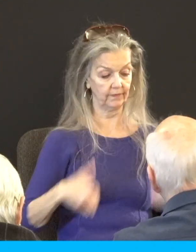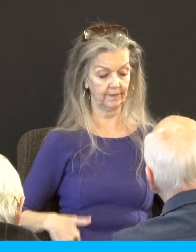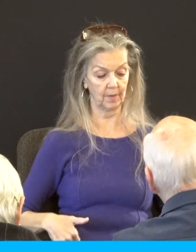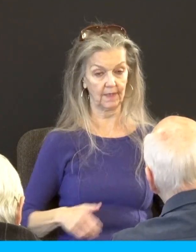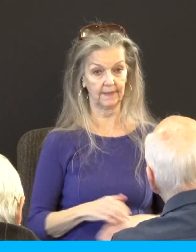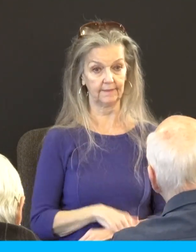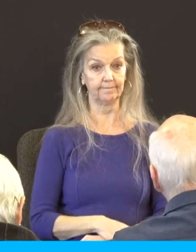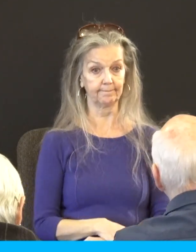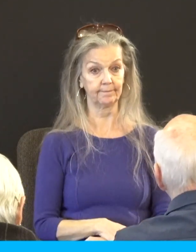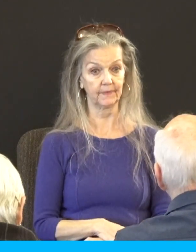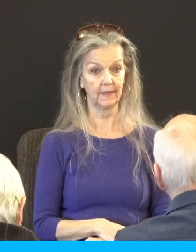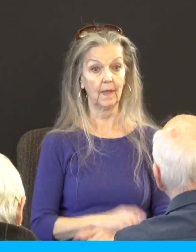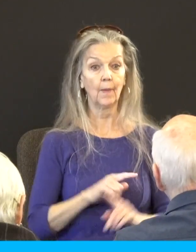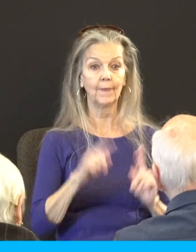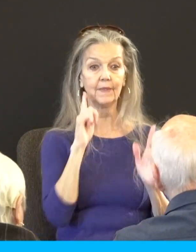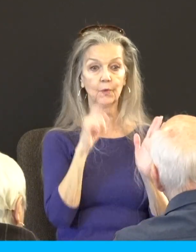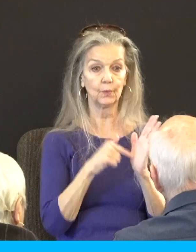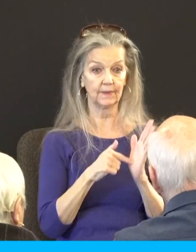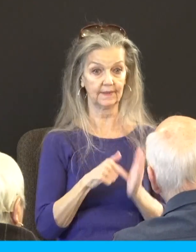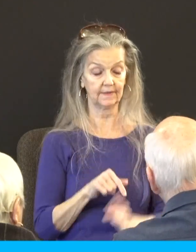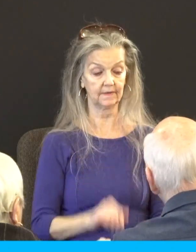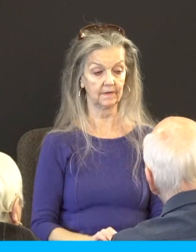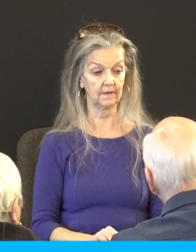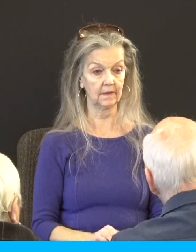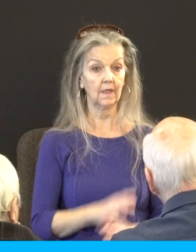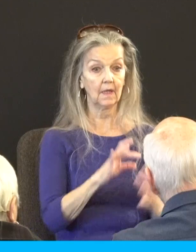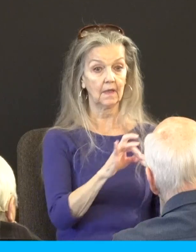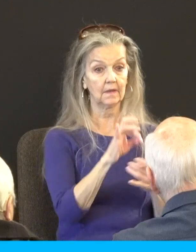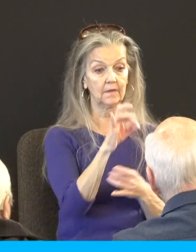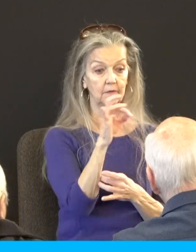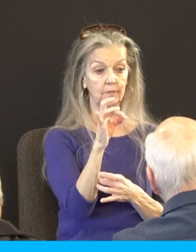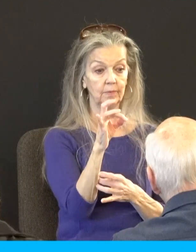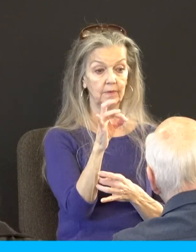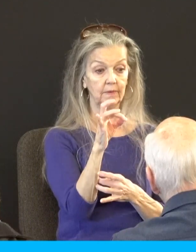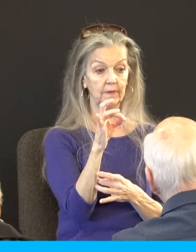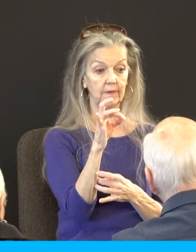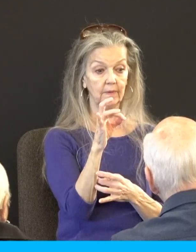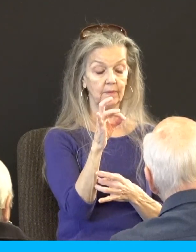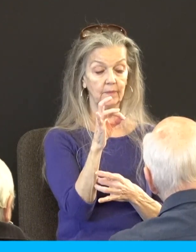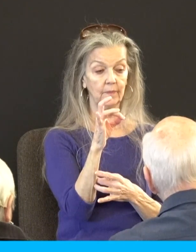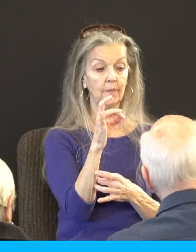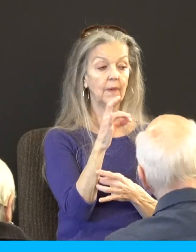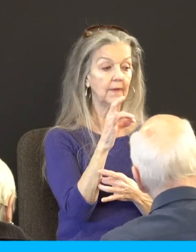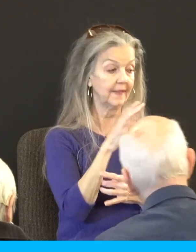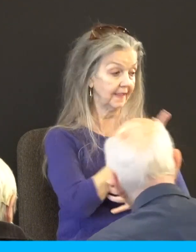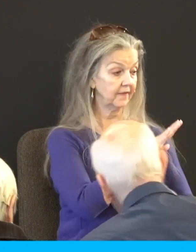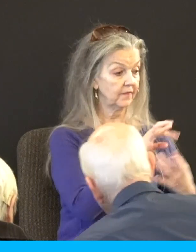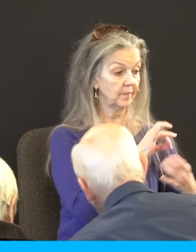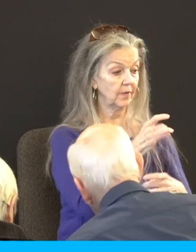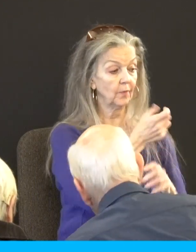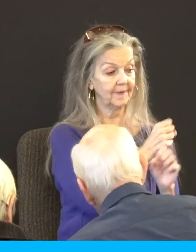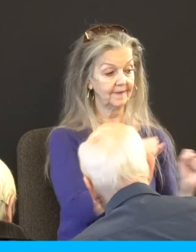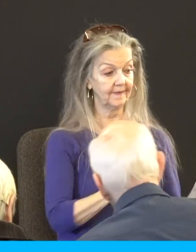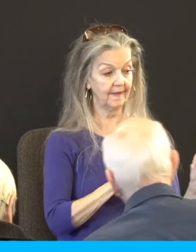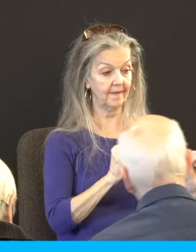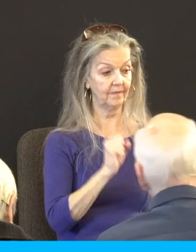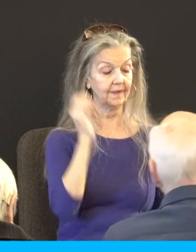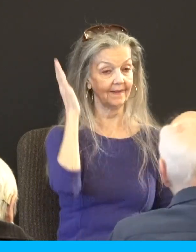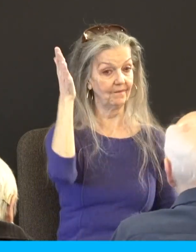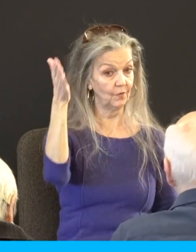But note this that the spirit may be saved in the day of the Lord Jesus. That's interesting. Go